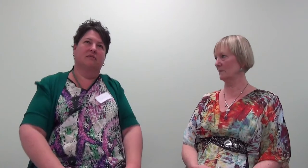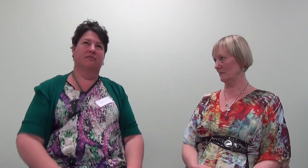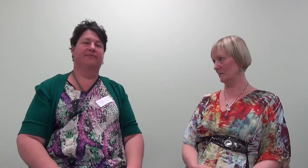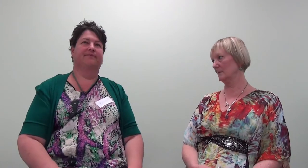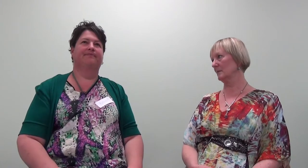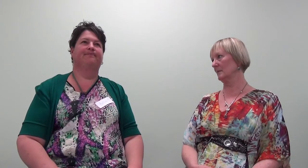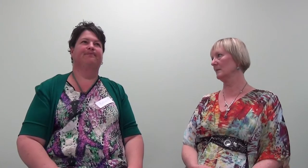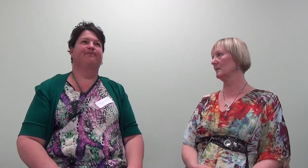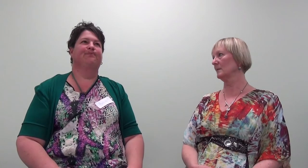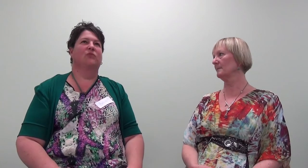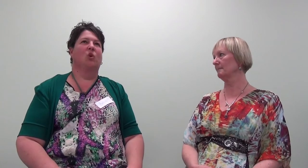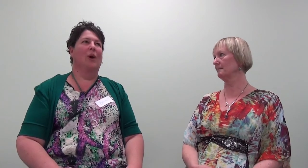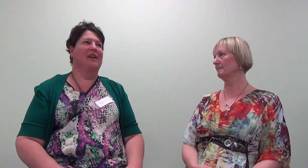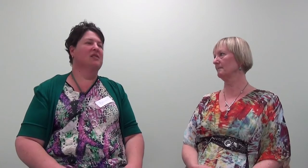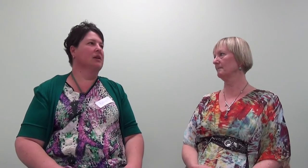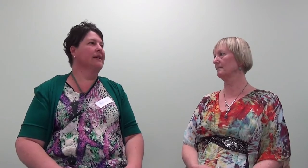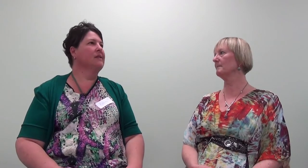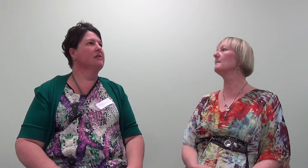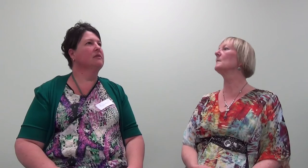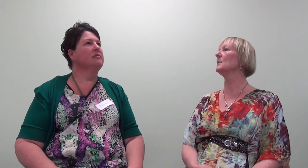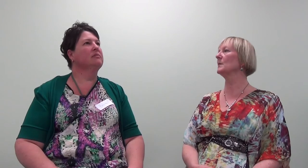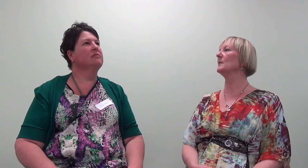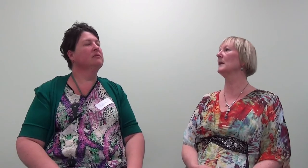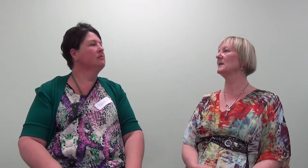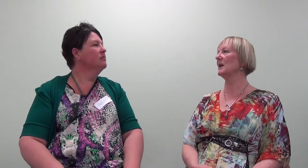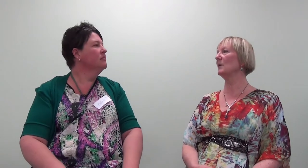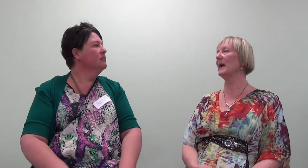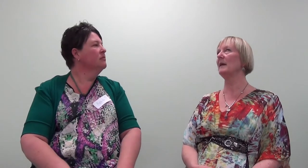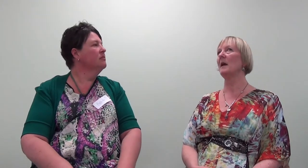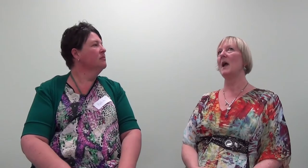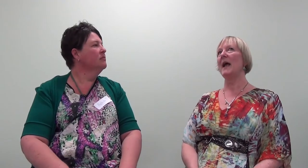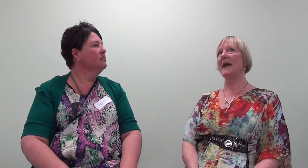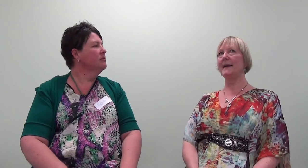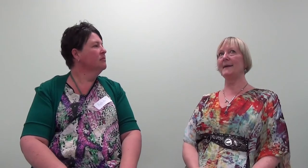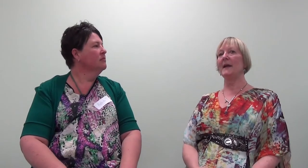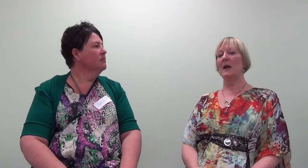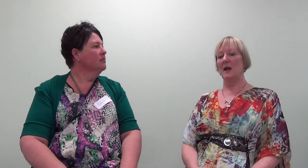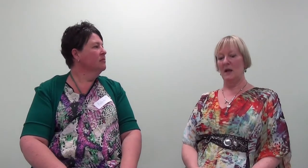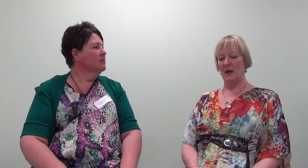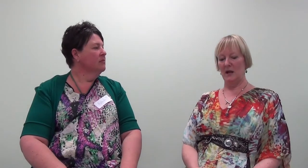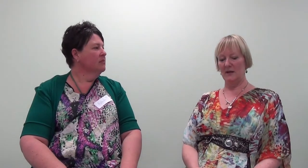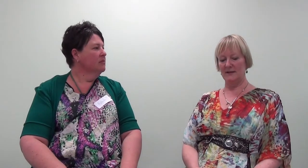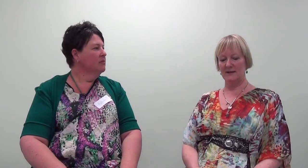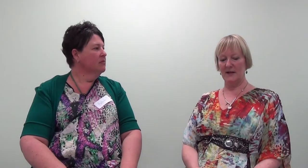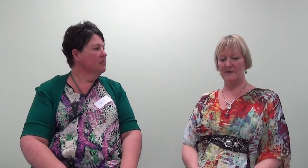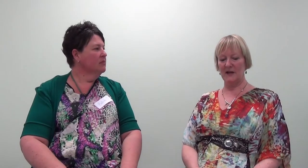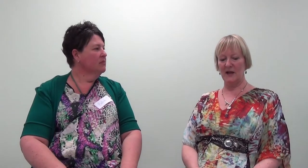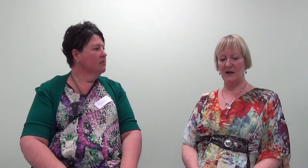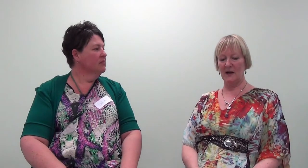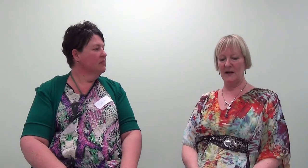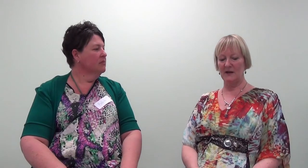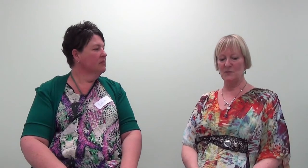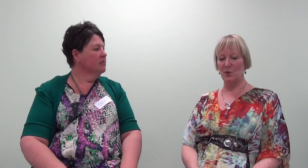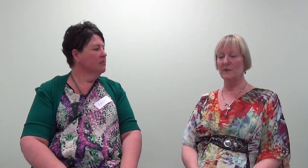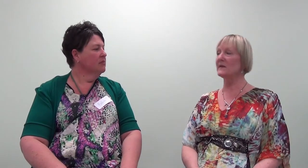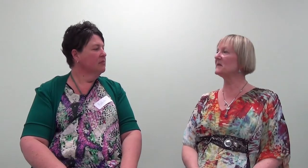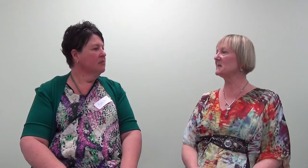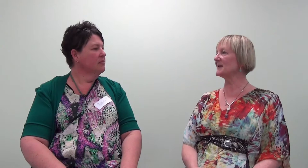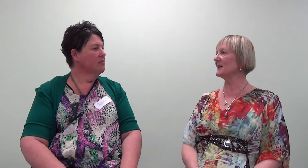weight. guess. Mm-hmm. A dull weight. And is it safe to connect more than 50%